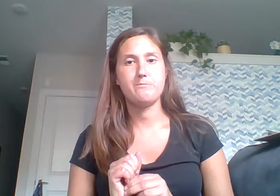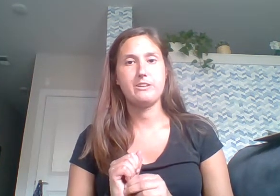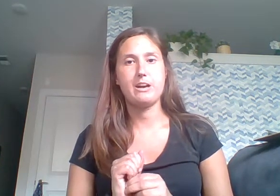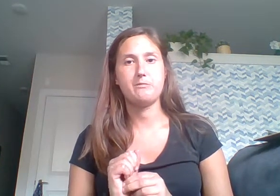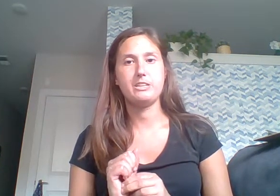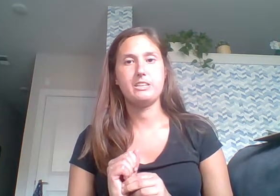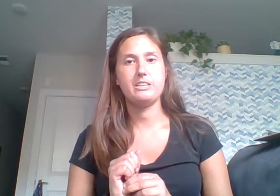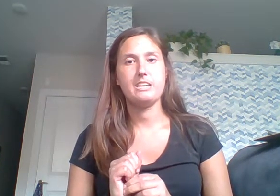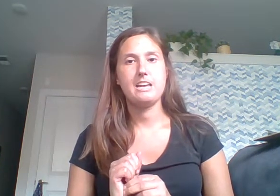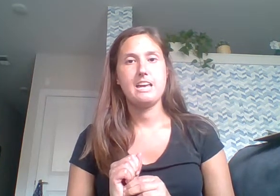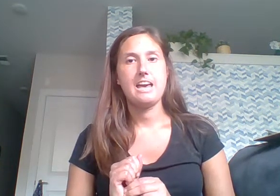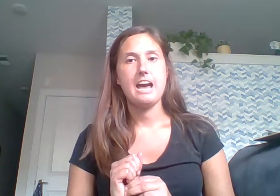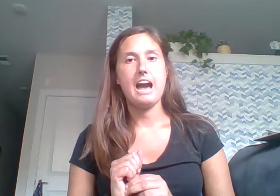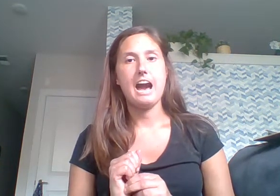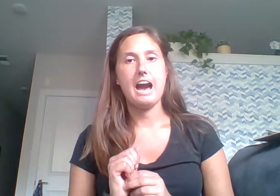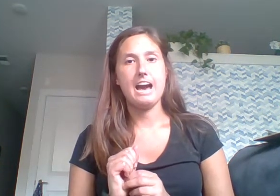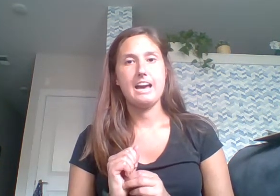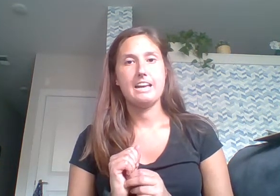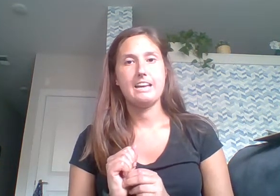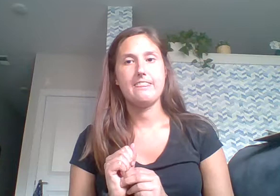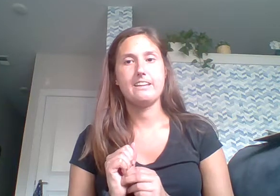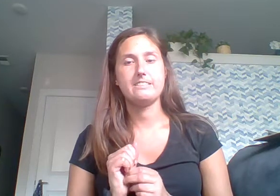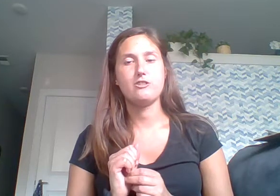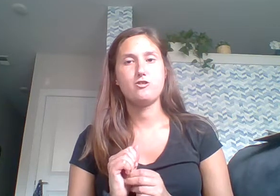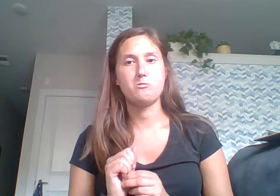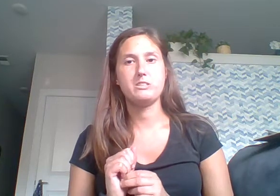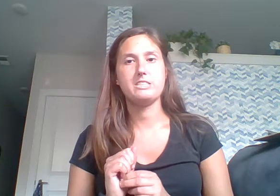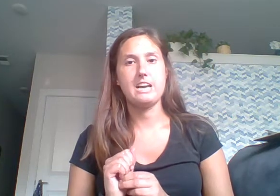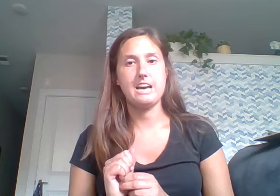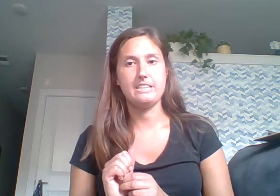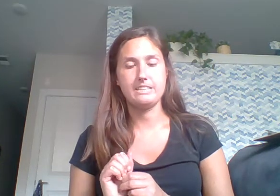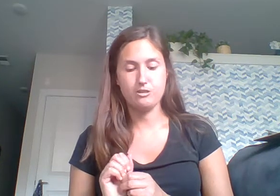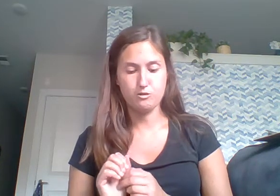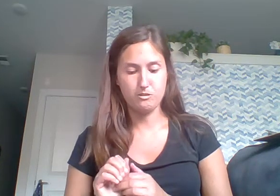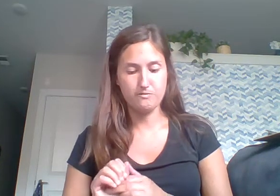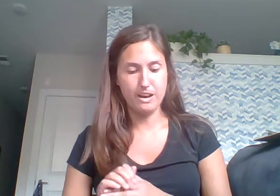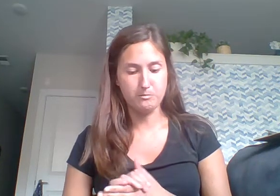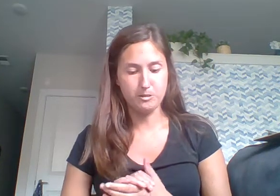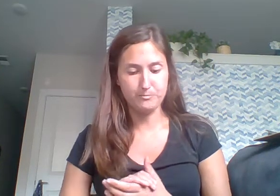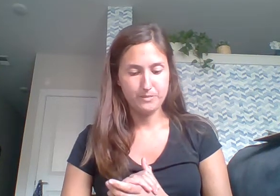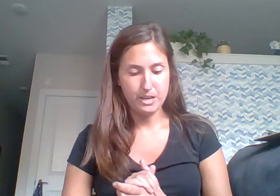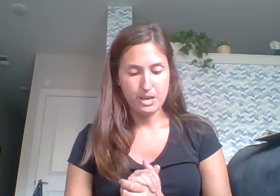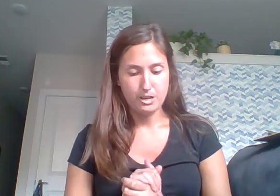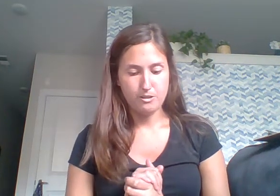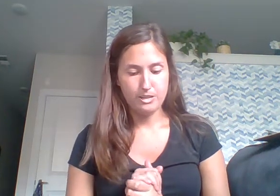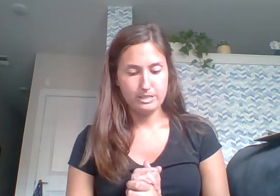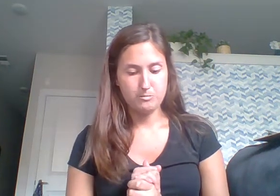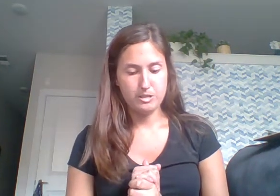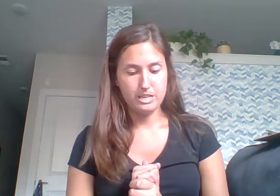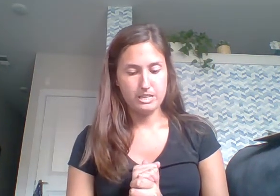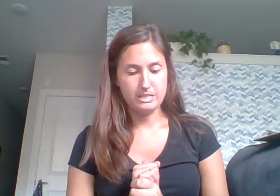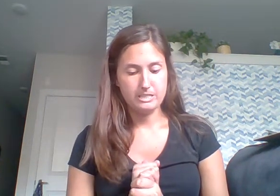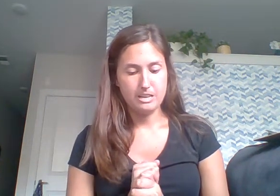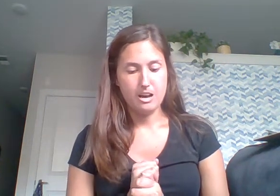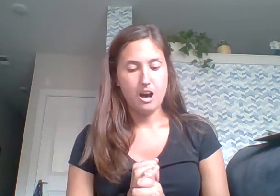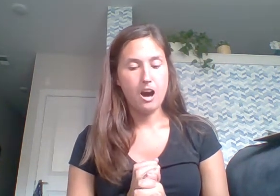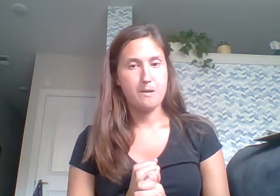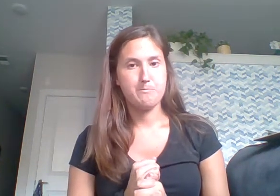in the middle of that word? Ah. And that is a short A. That's a short vowel. Your next word is hop.